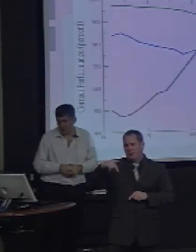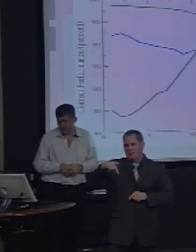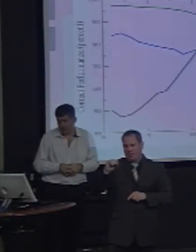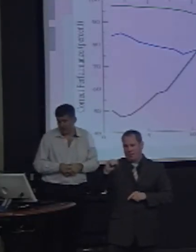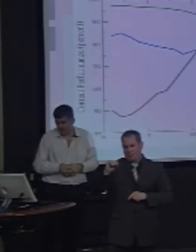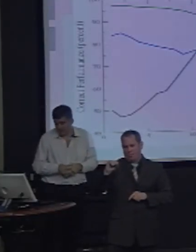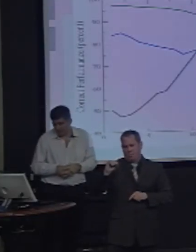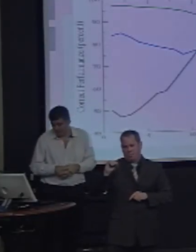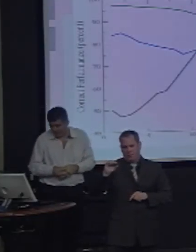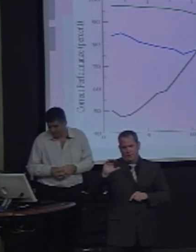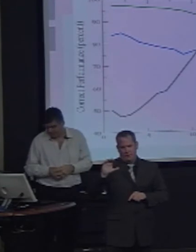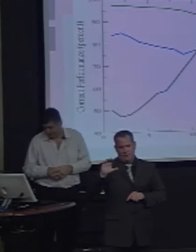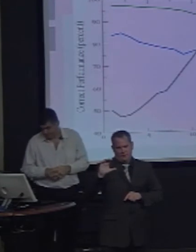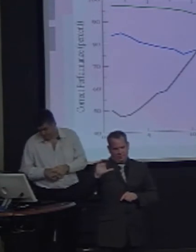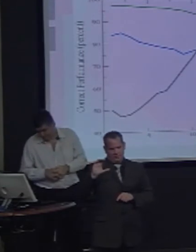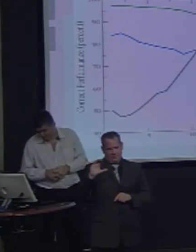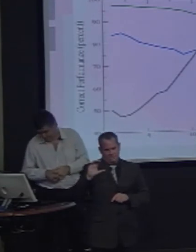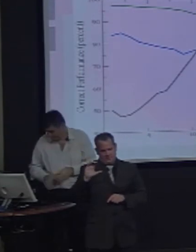restricted to the right hemisphere.